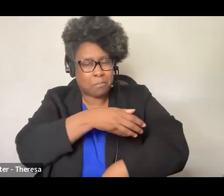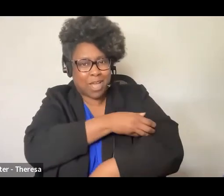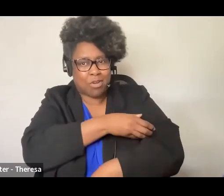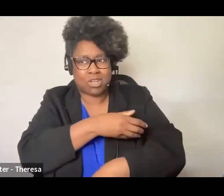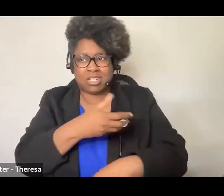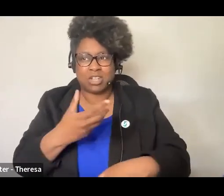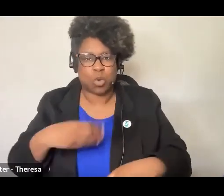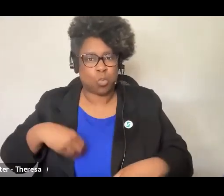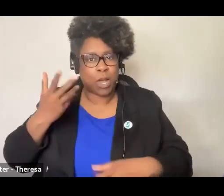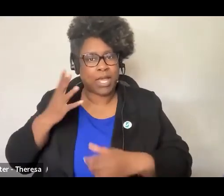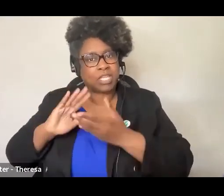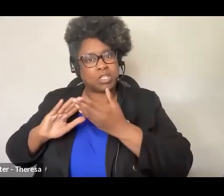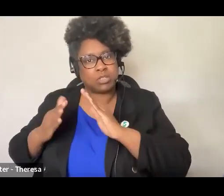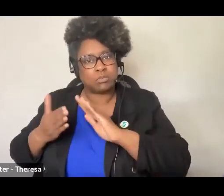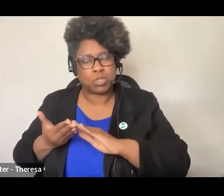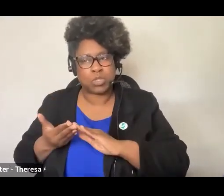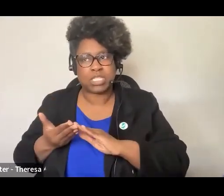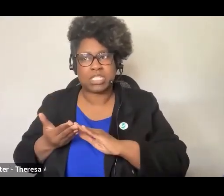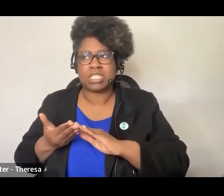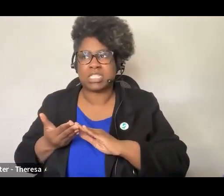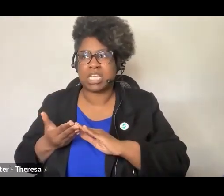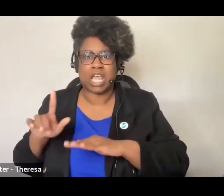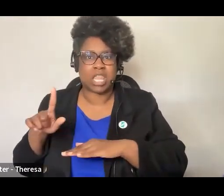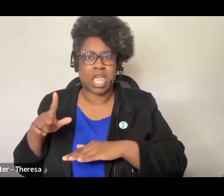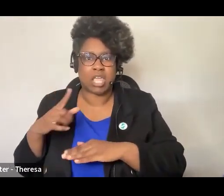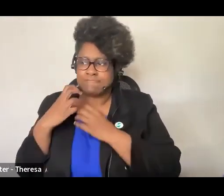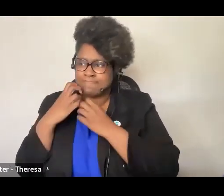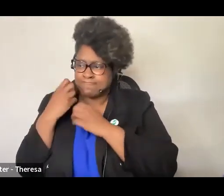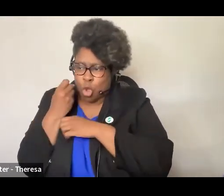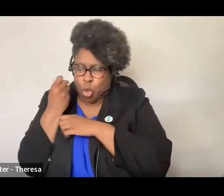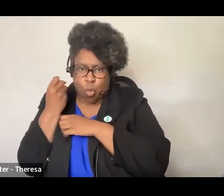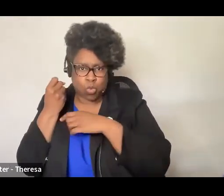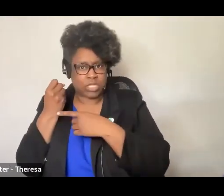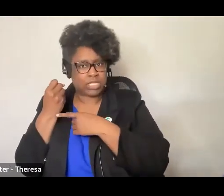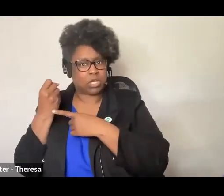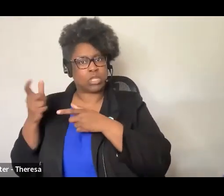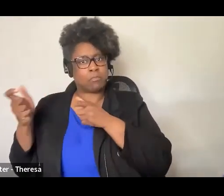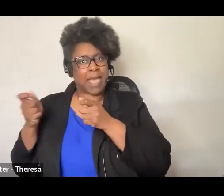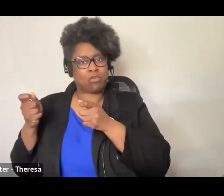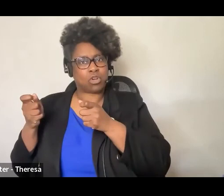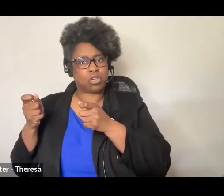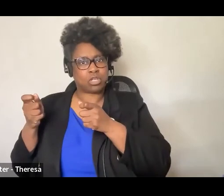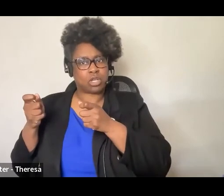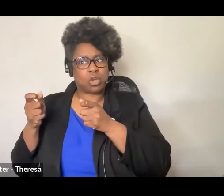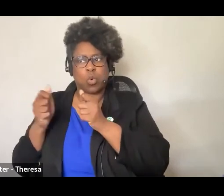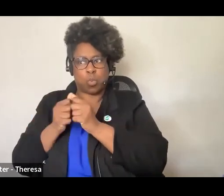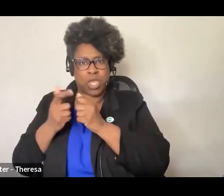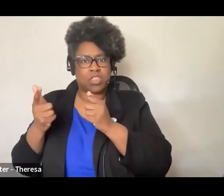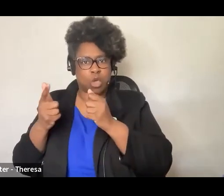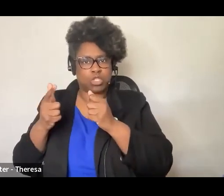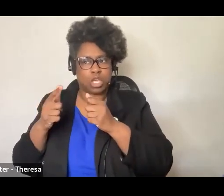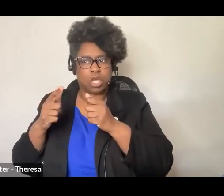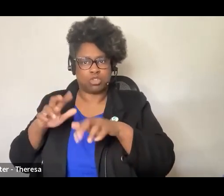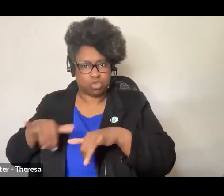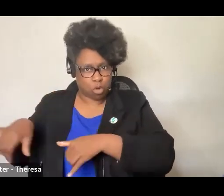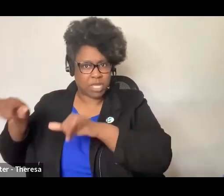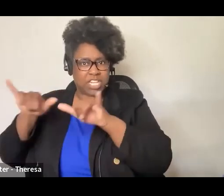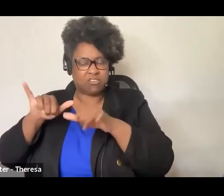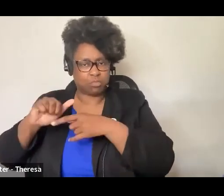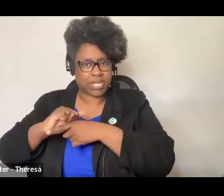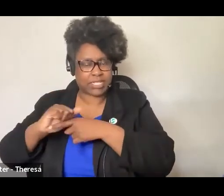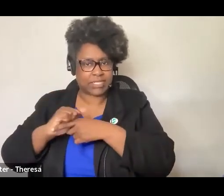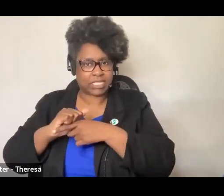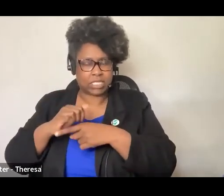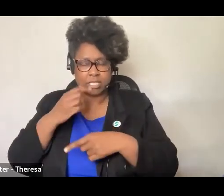white communities holding on to power through these normative practices that we've all gotten used to so it was an